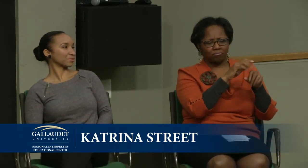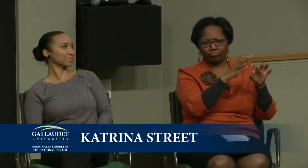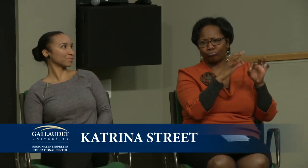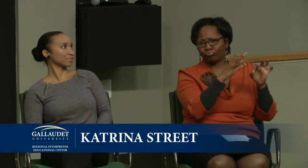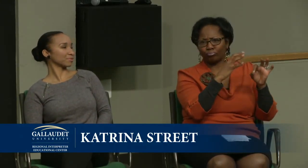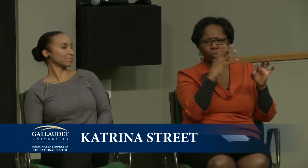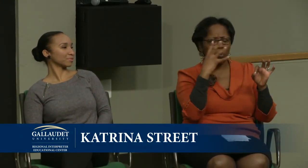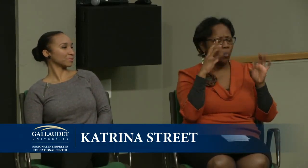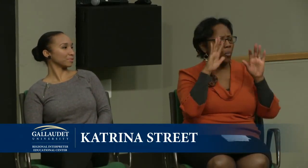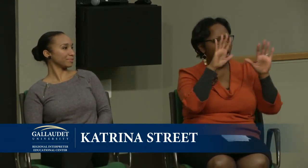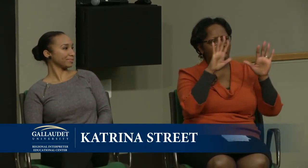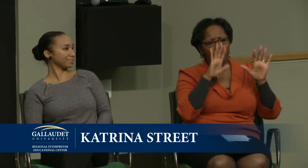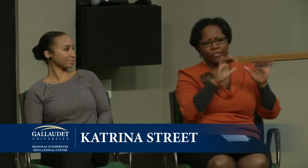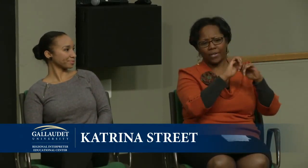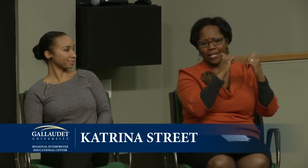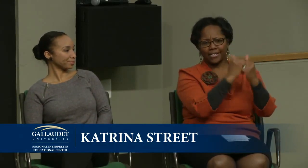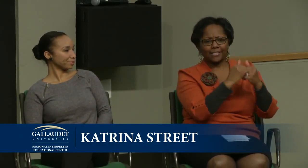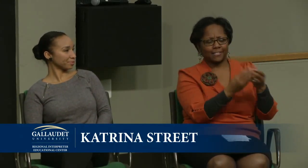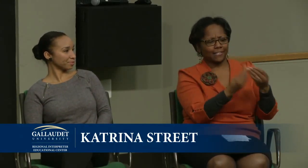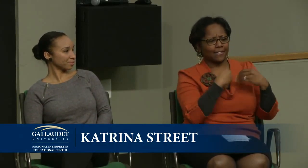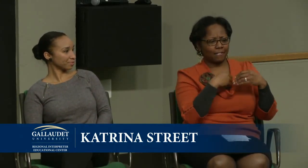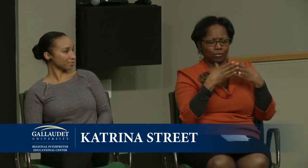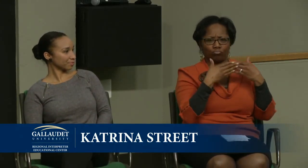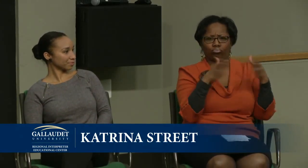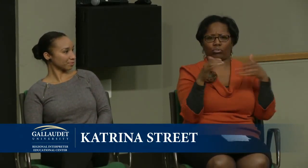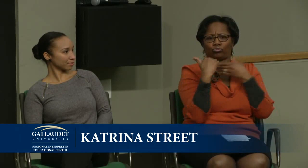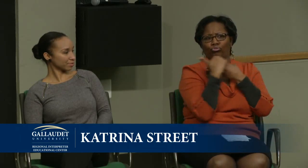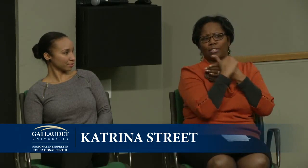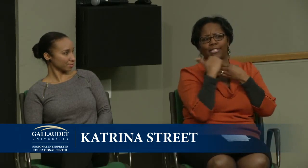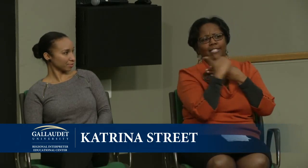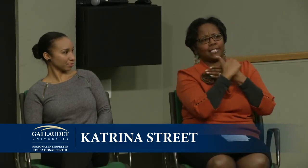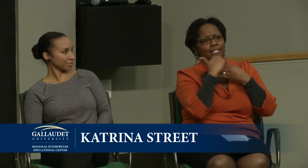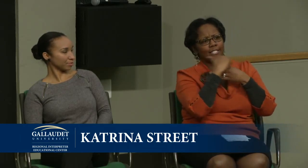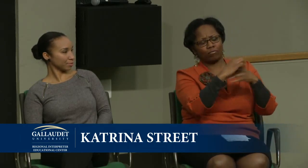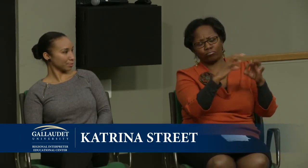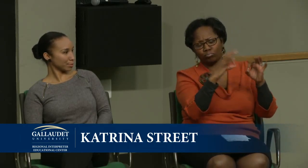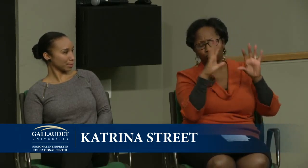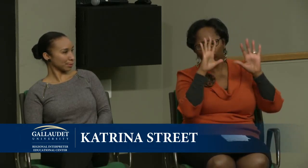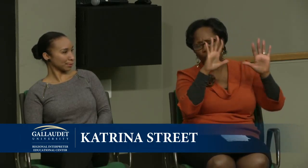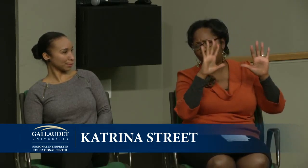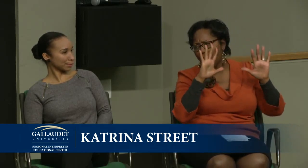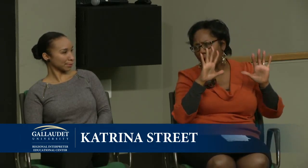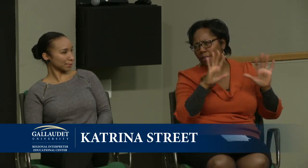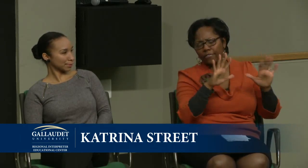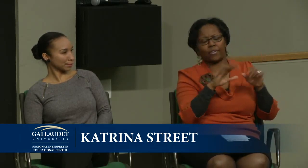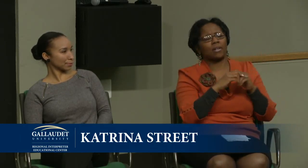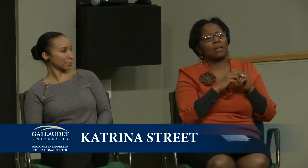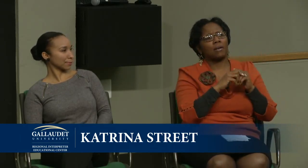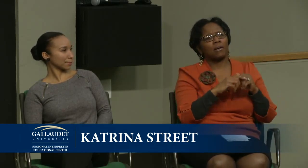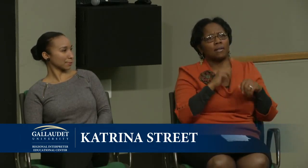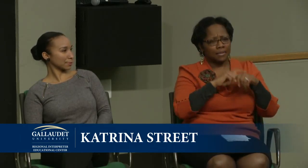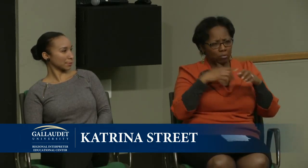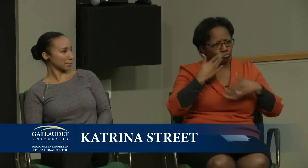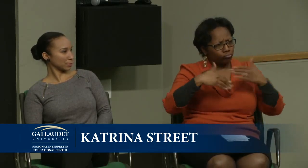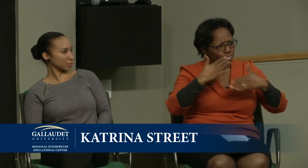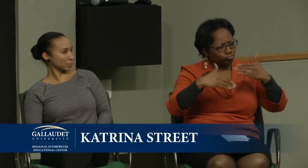SLA, and we were working interpreters, and it was a wonderful agency to work with. They provide us with general training that we needed. That was